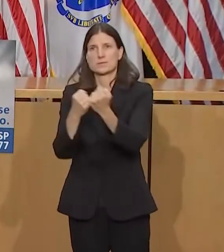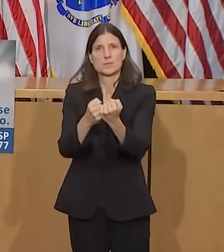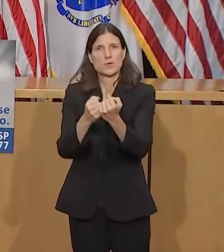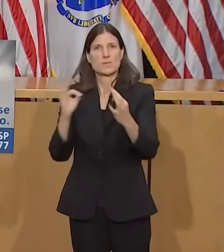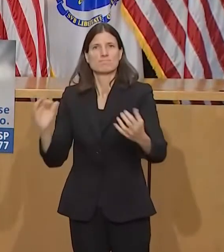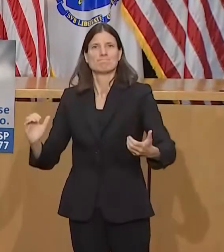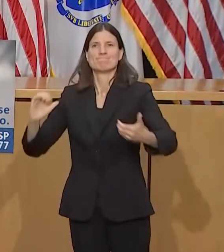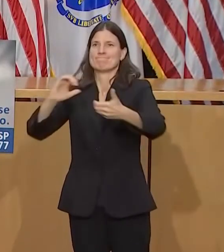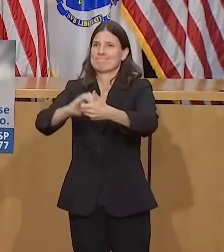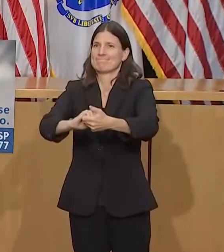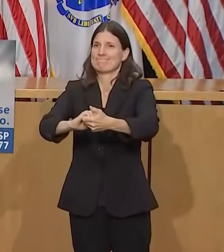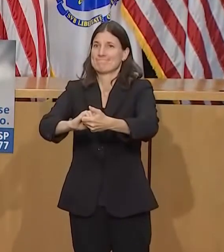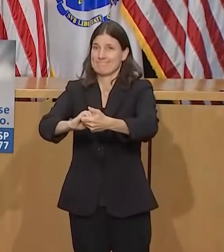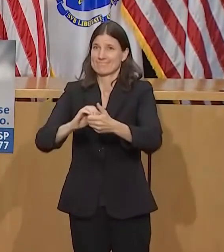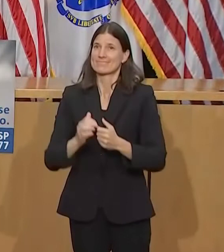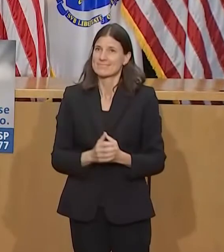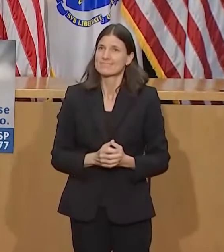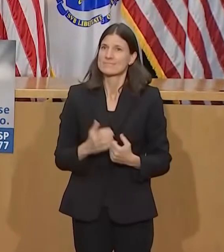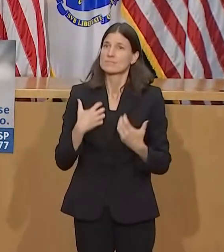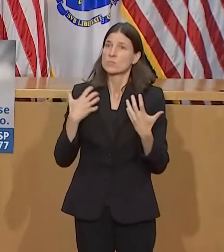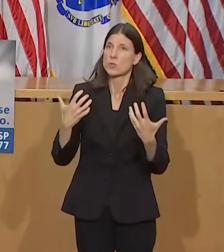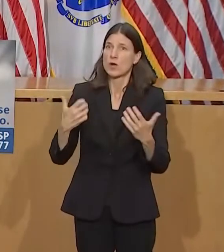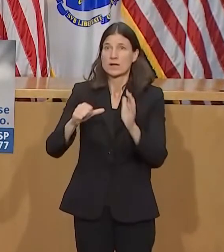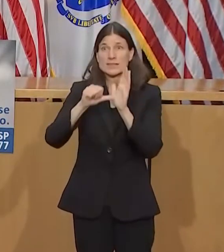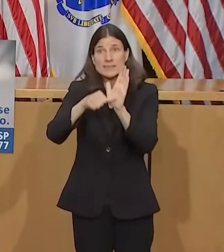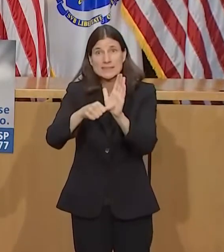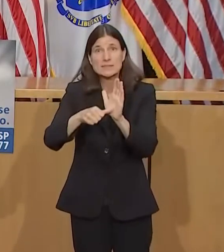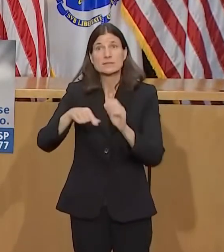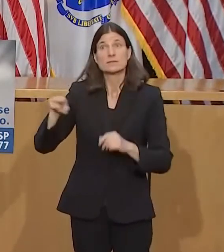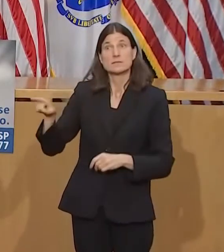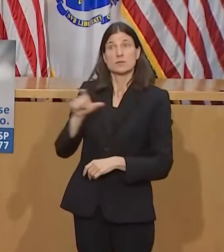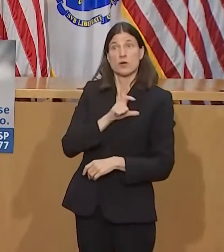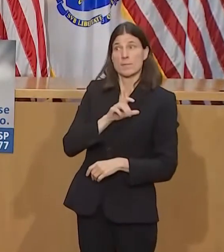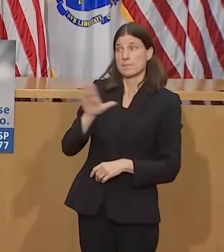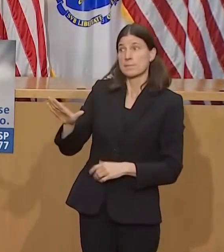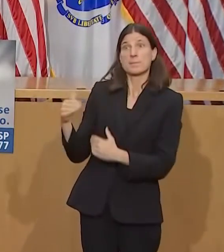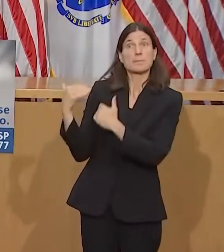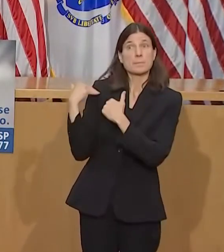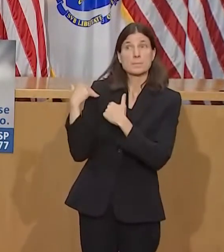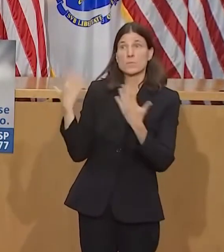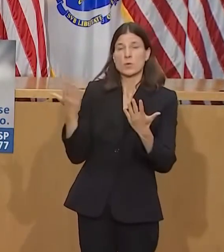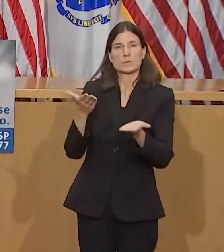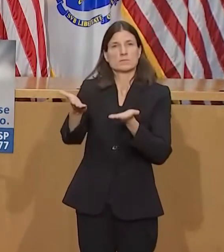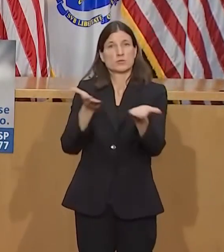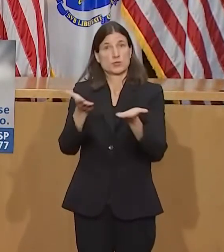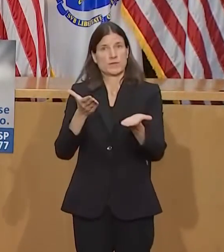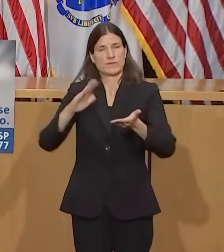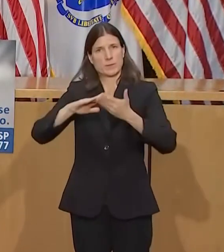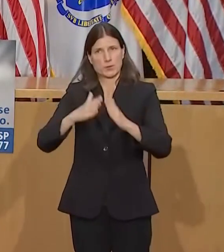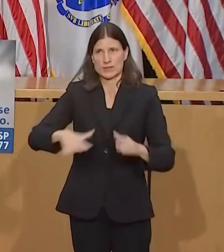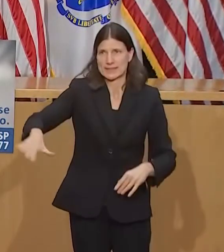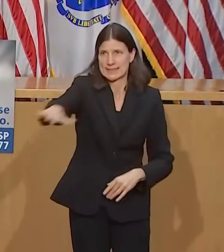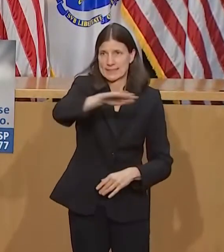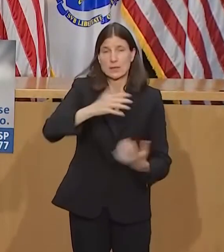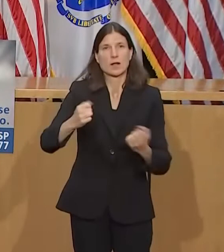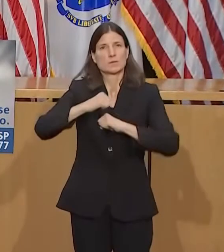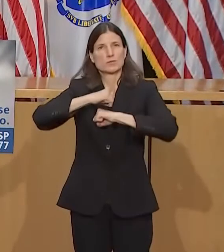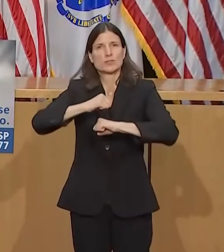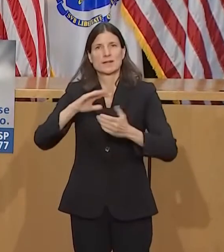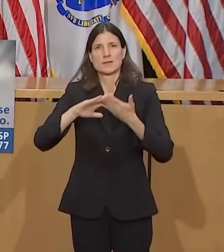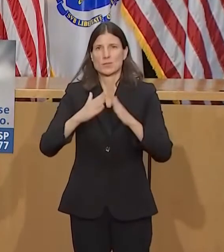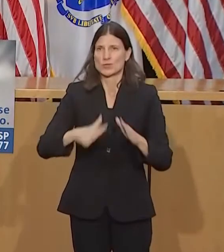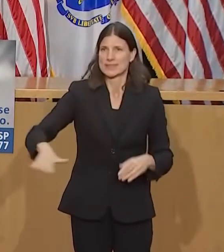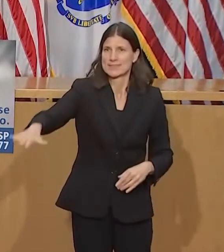serve from those who don't. The daily injustices the people of color experience are not addressed easily or